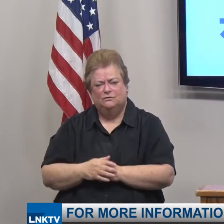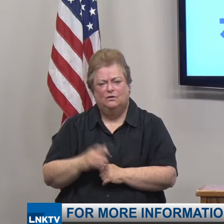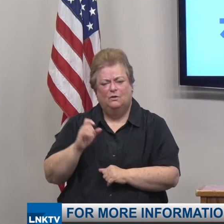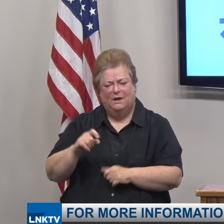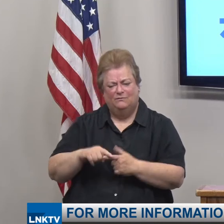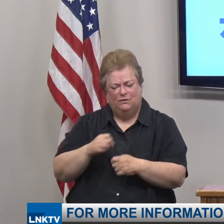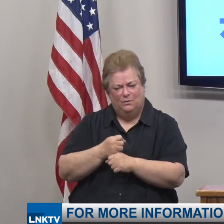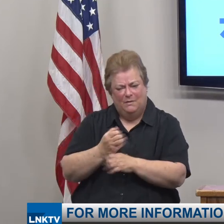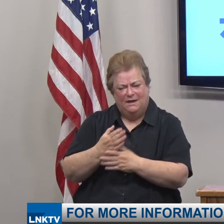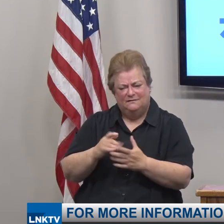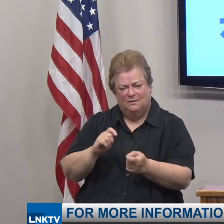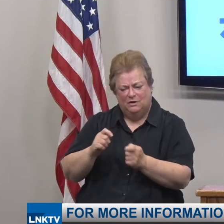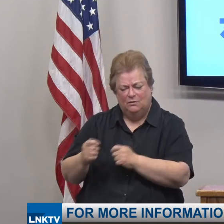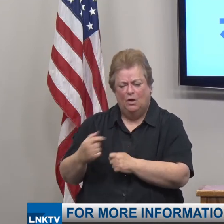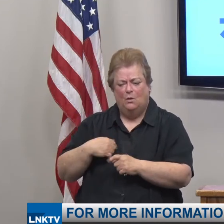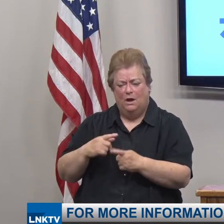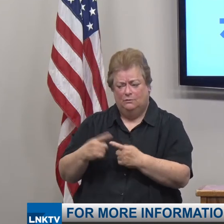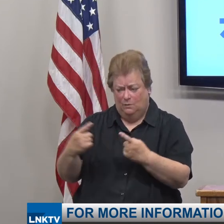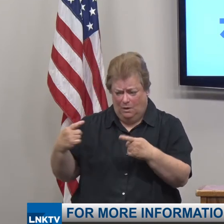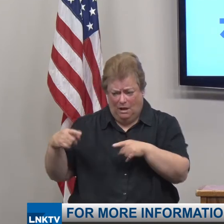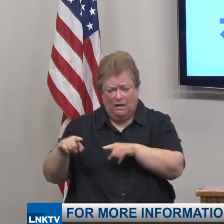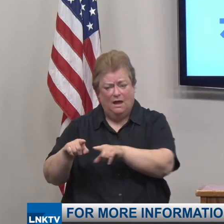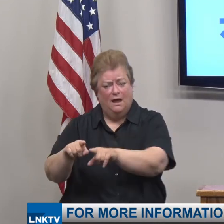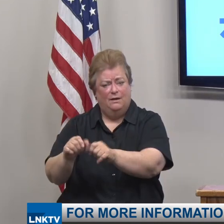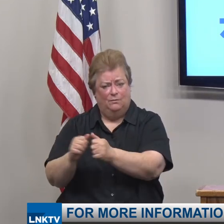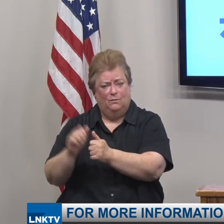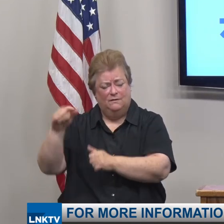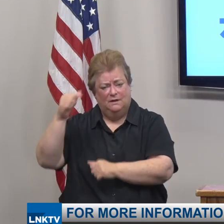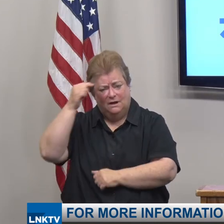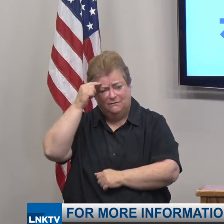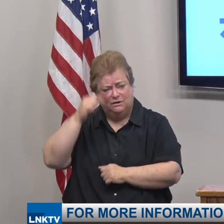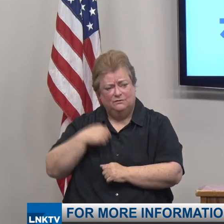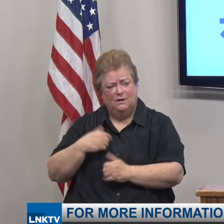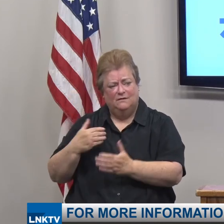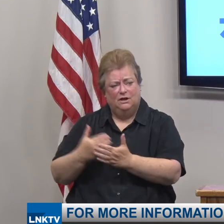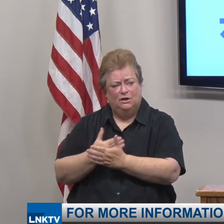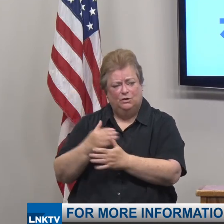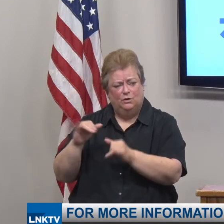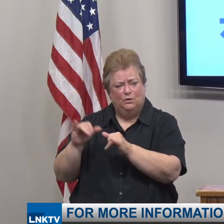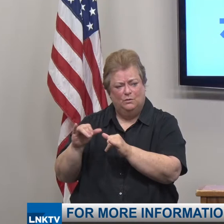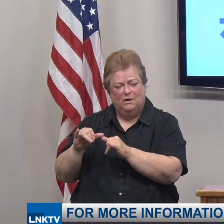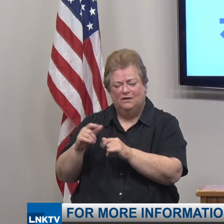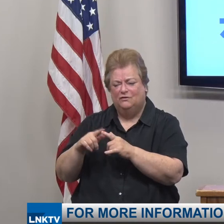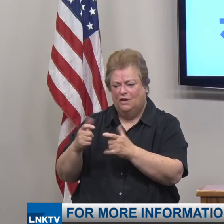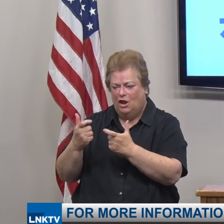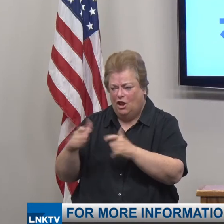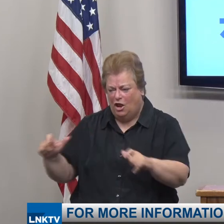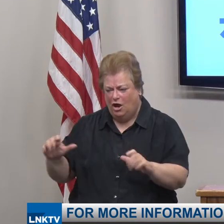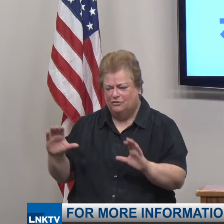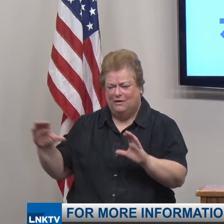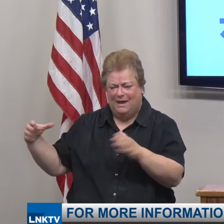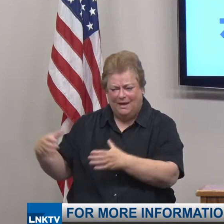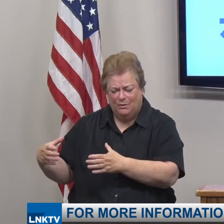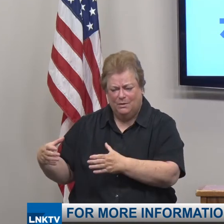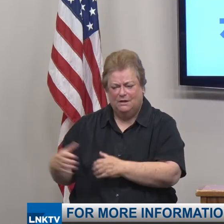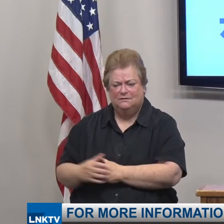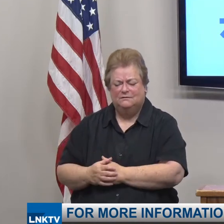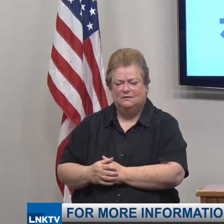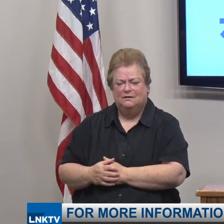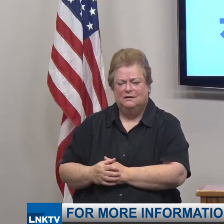make some adjustments. We want to align. We see that in the new measures from the state, some of these large gatherings. We'll have a